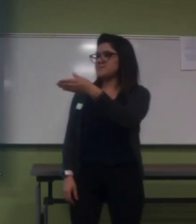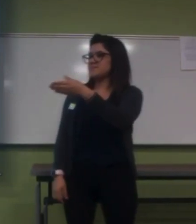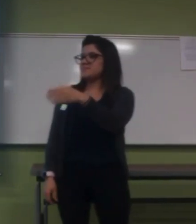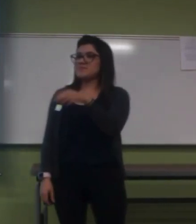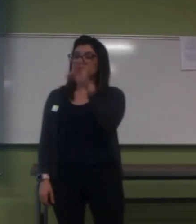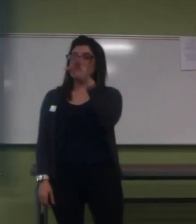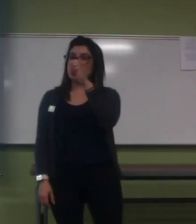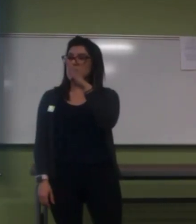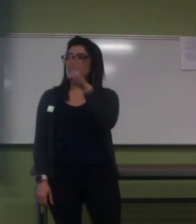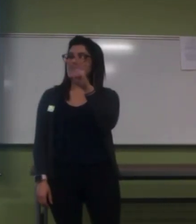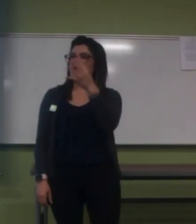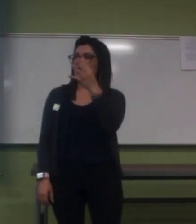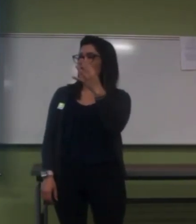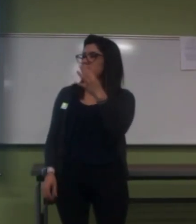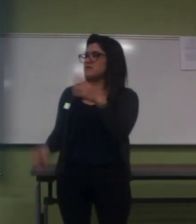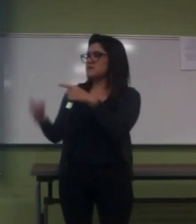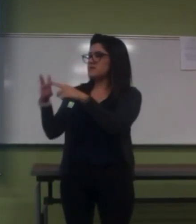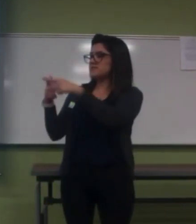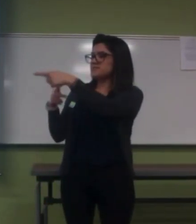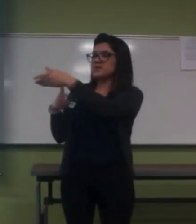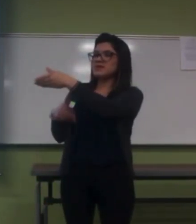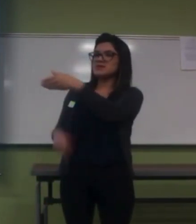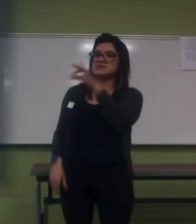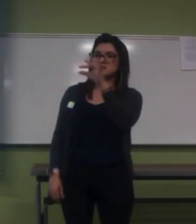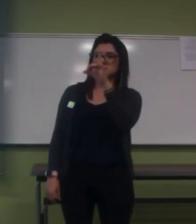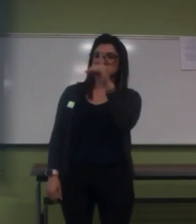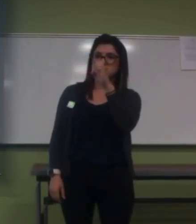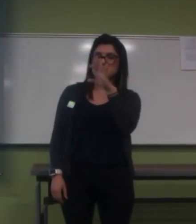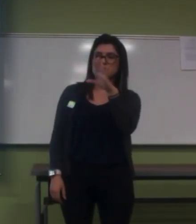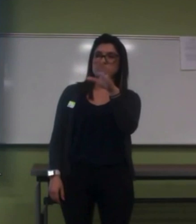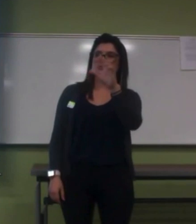February 4th. Wow, December 27th.